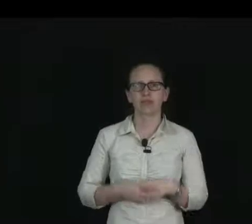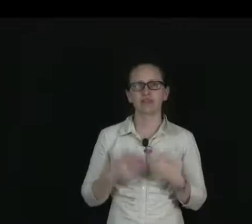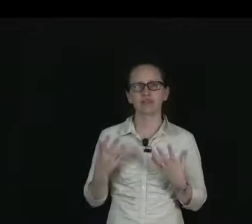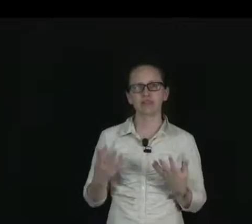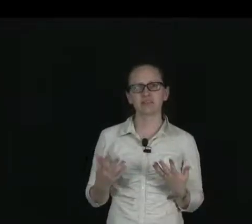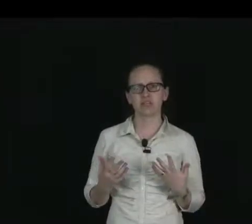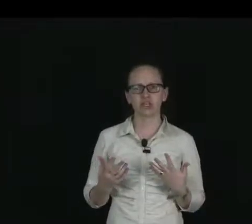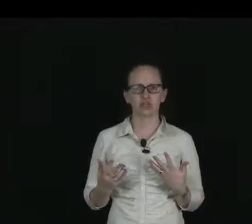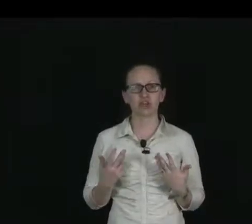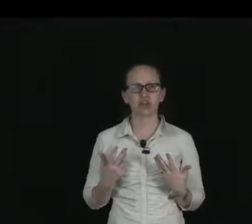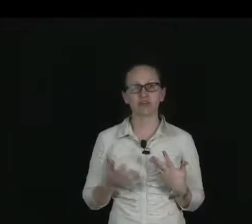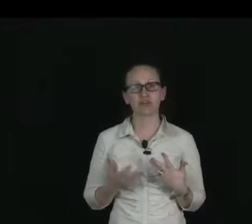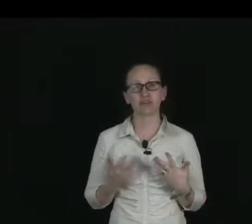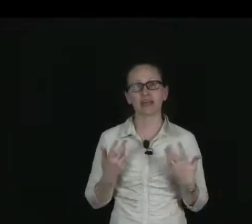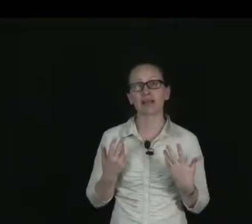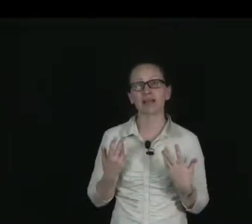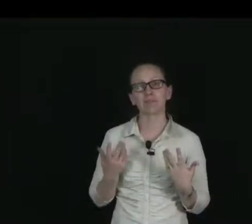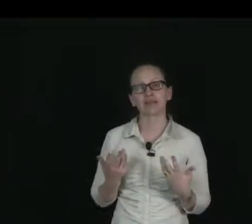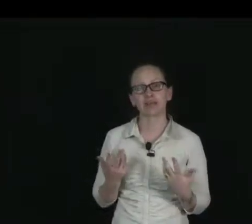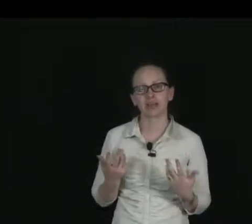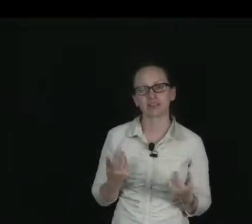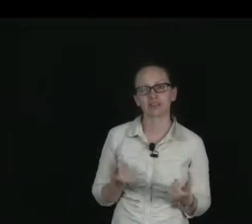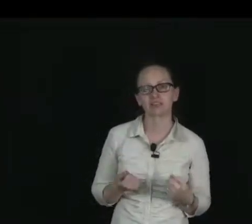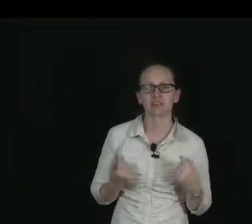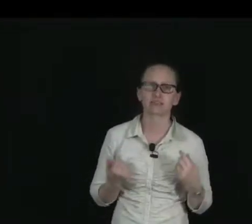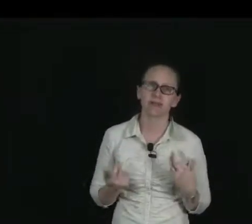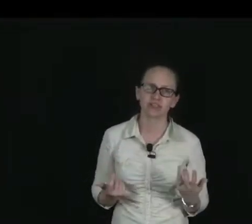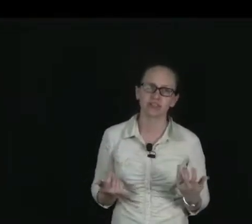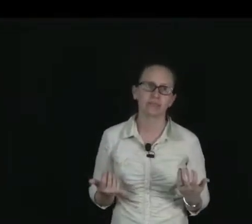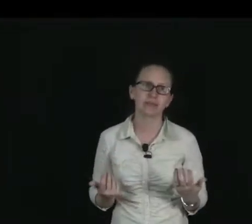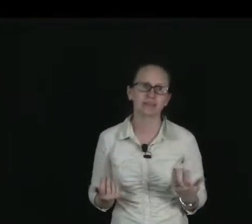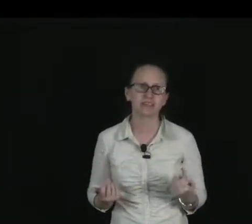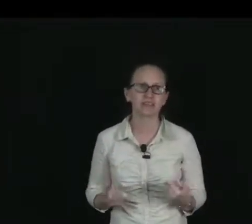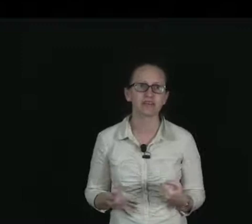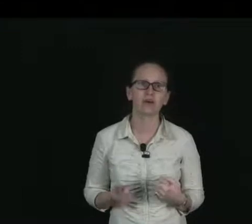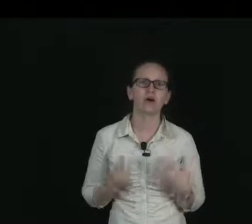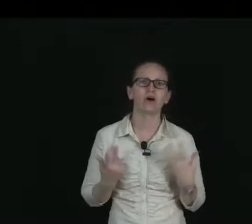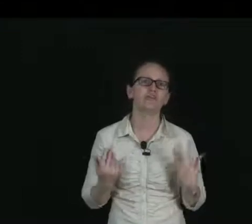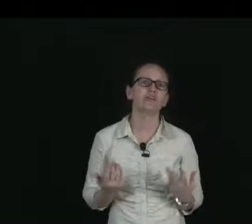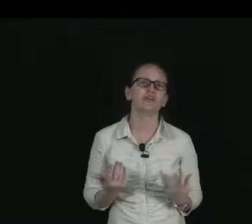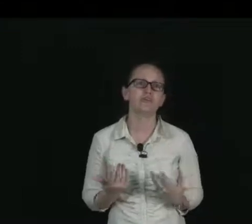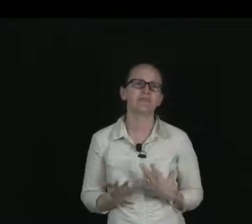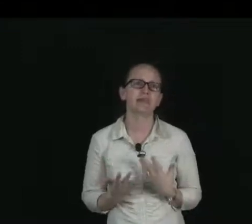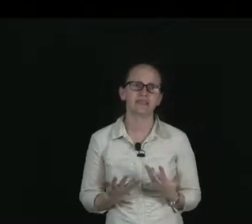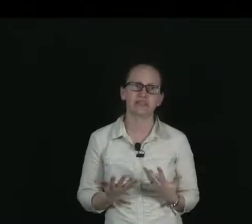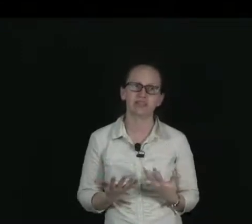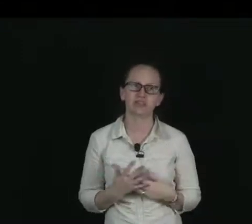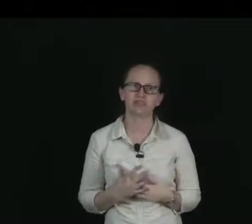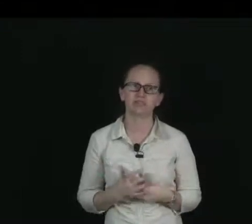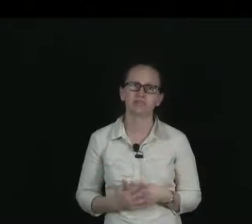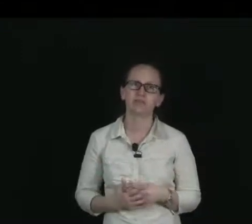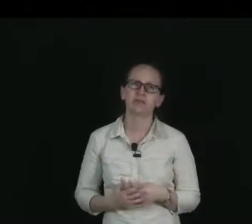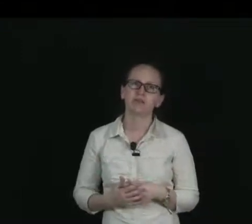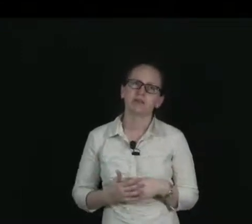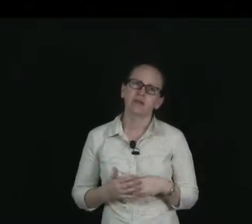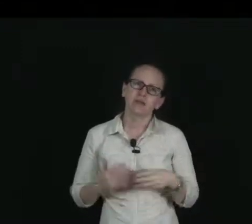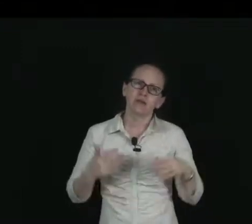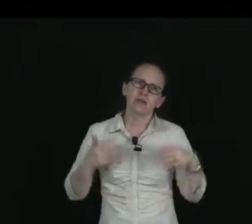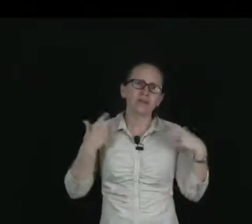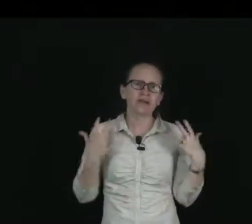In this video, we're going to be looking at applications, especially to medicine, of nuclear radiation. We're